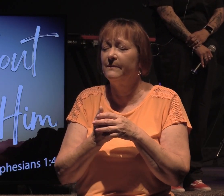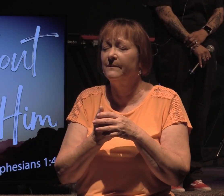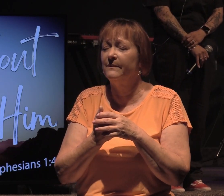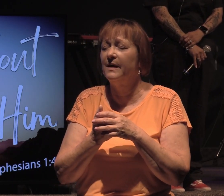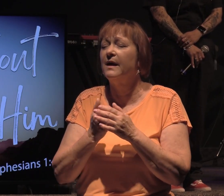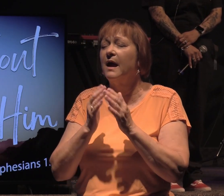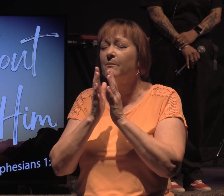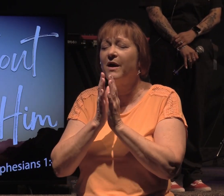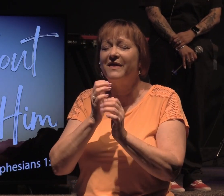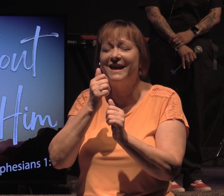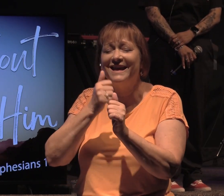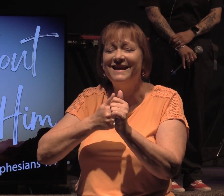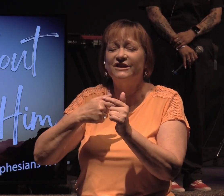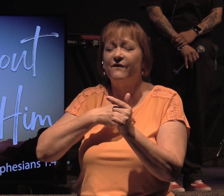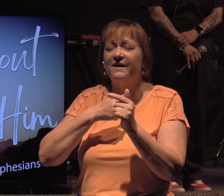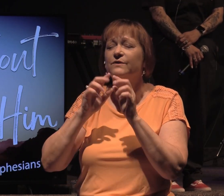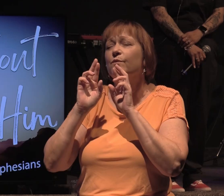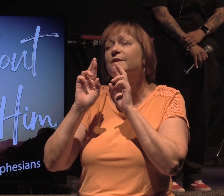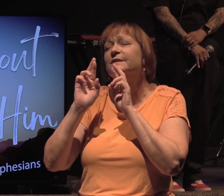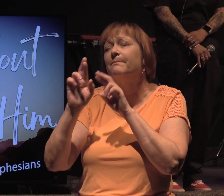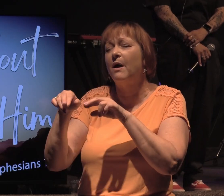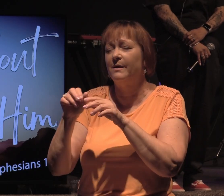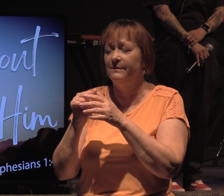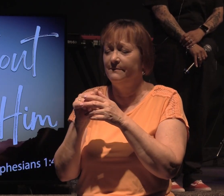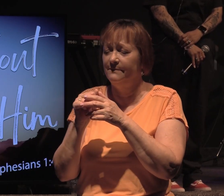And I pray that each and every one of us respond